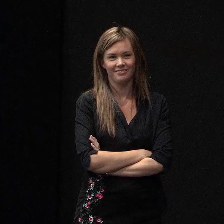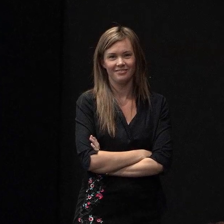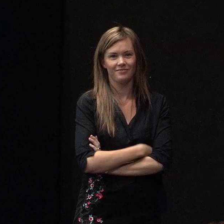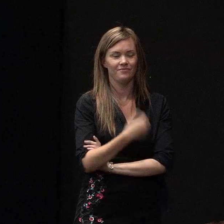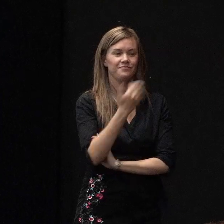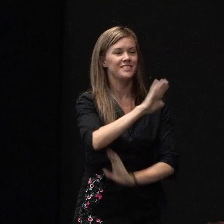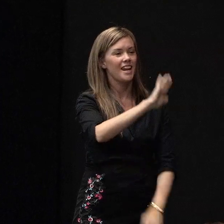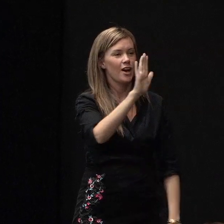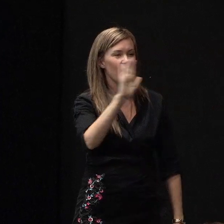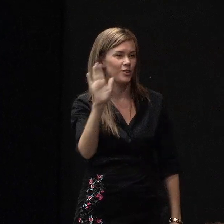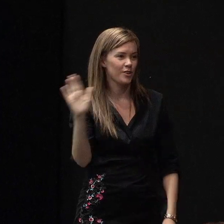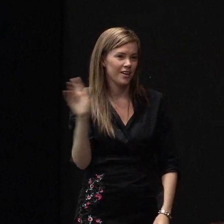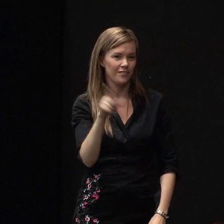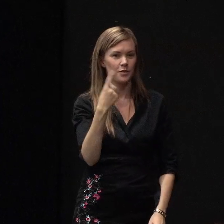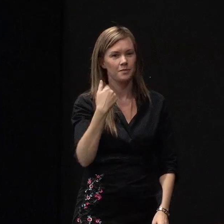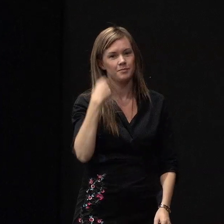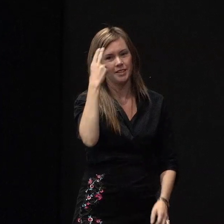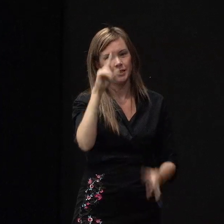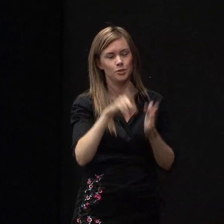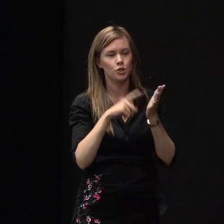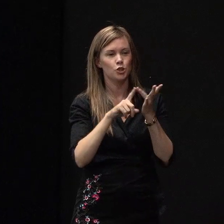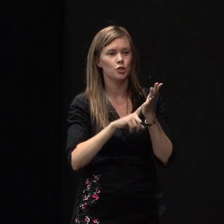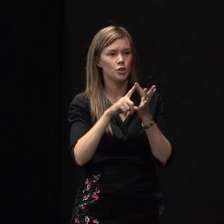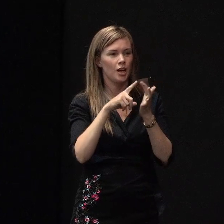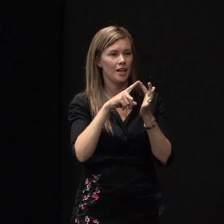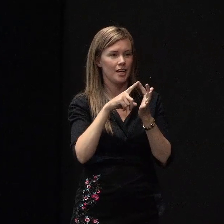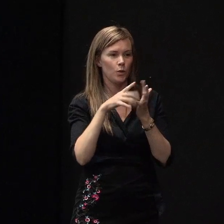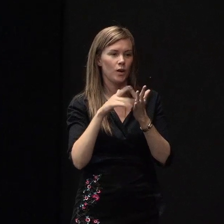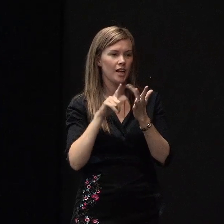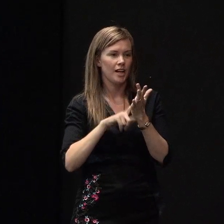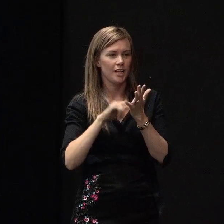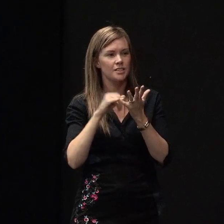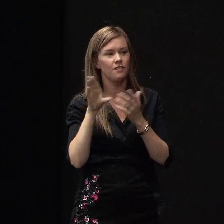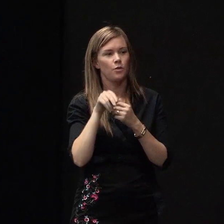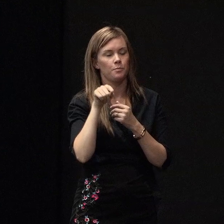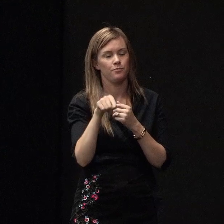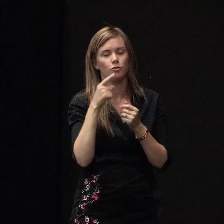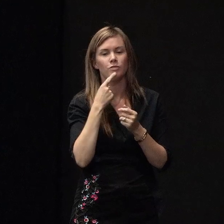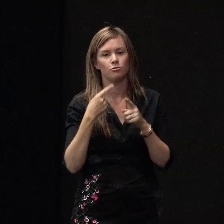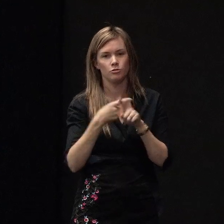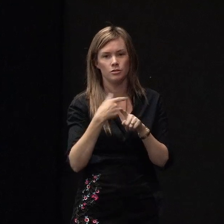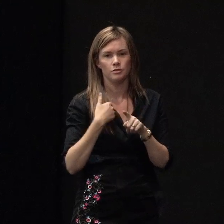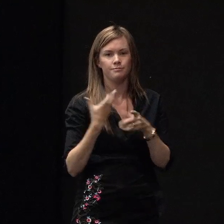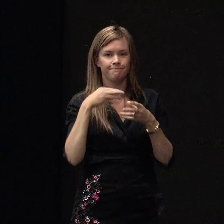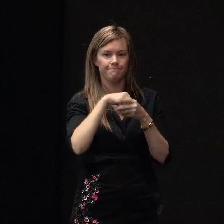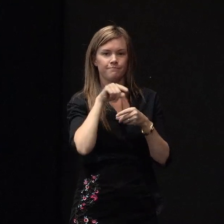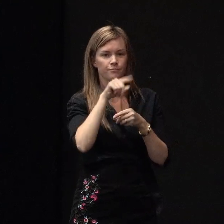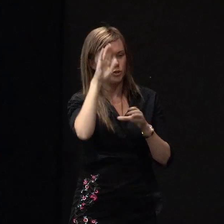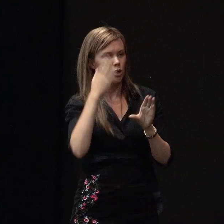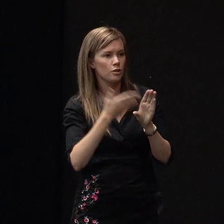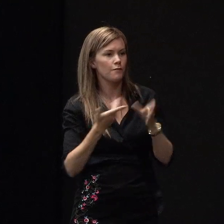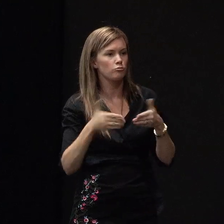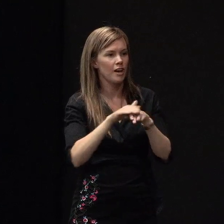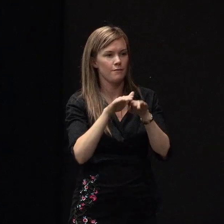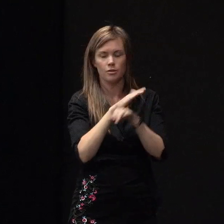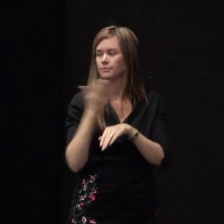Tēnā koutou, everybody. My name is Jolie Wills from New Zealand Red Cross. I lead the psychosocial recovery. I would like to introduce